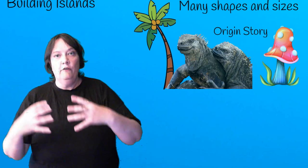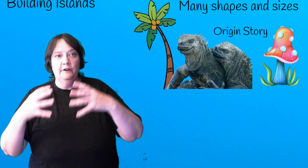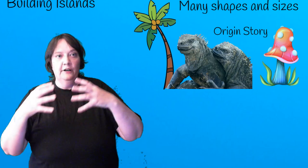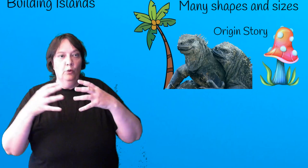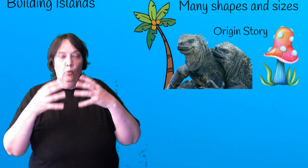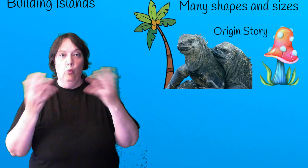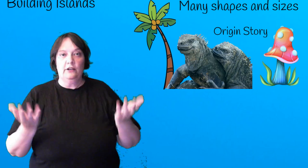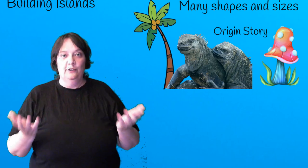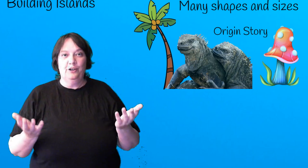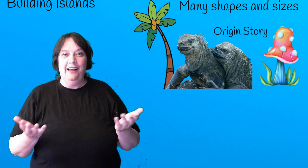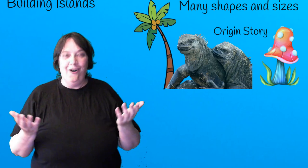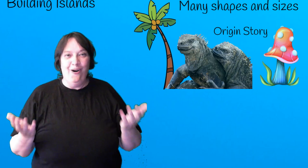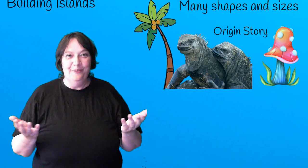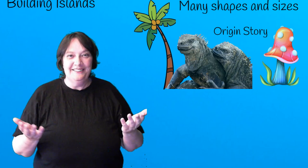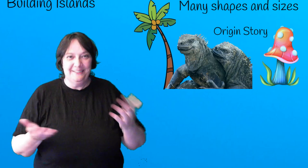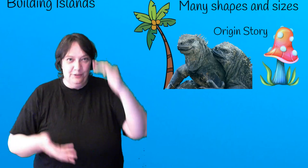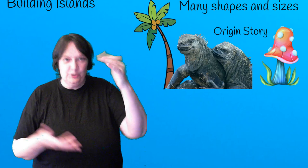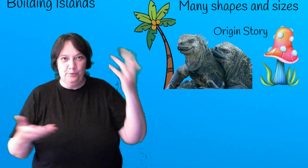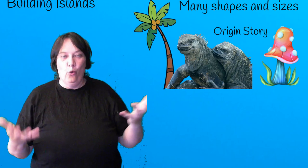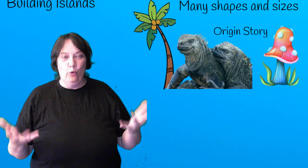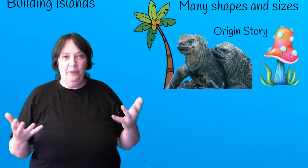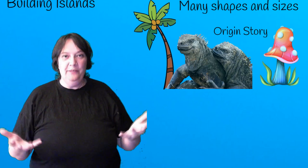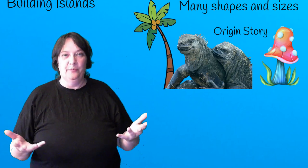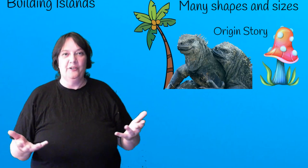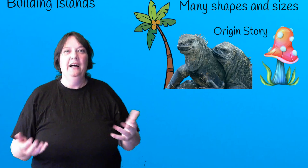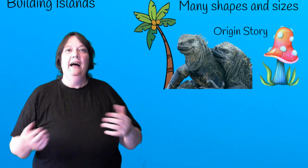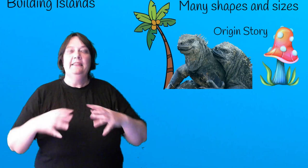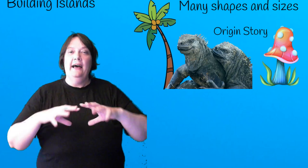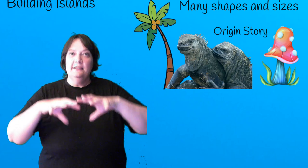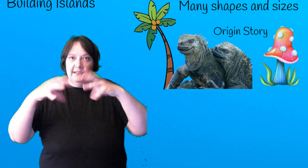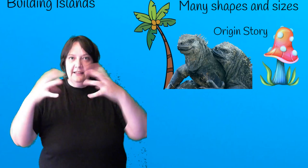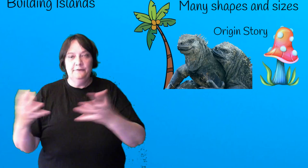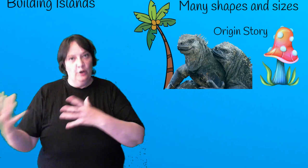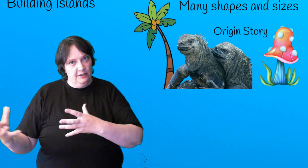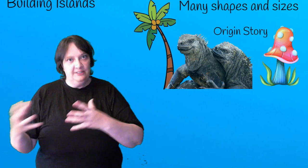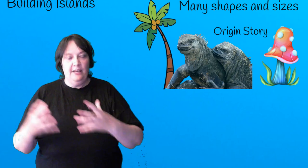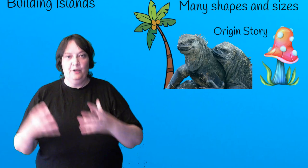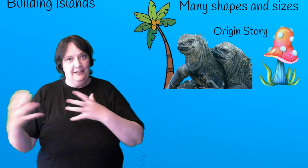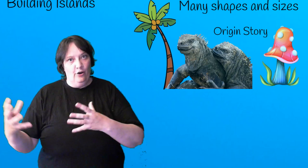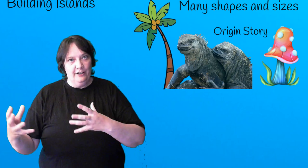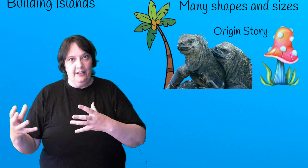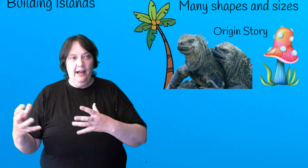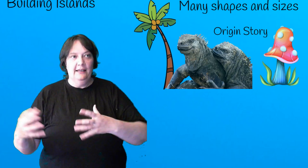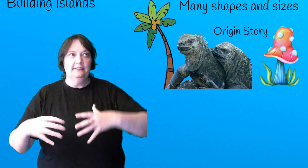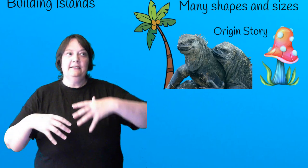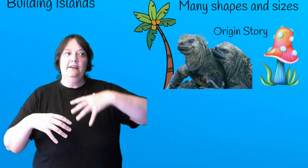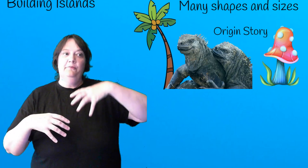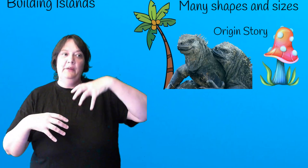what looked like hobbits, small people that lived separately on an island. There have been